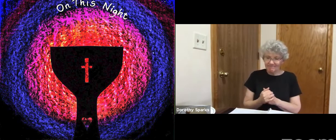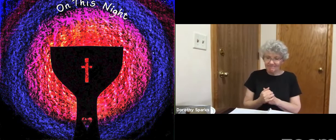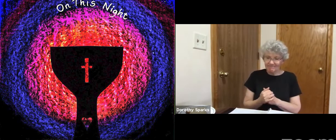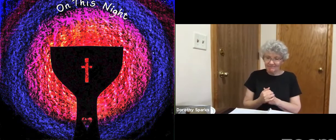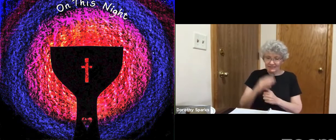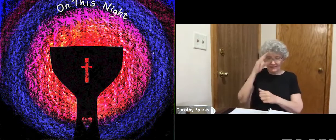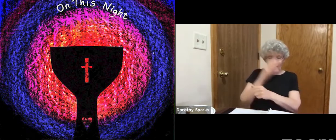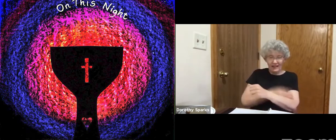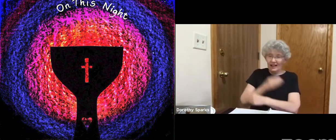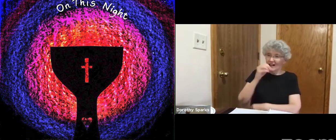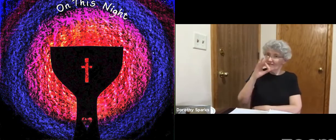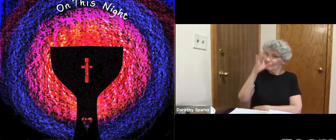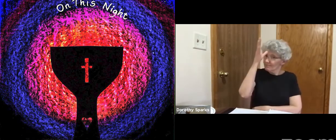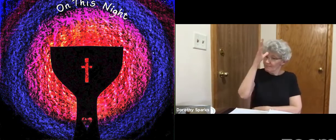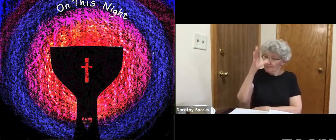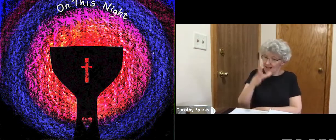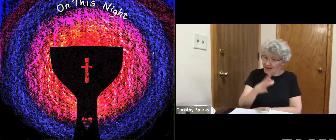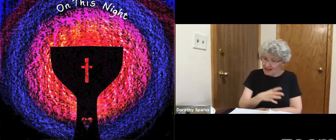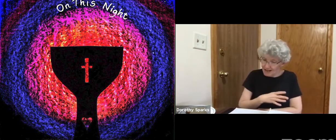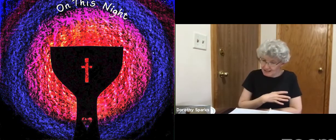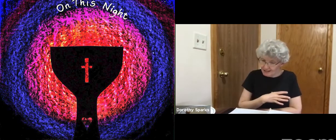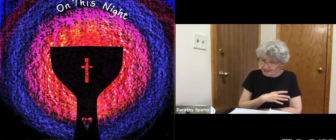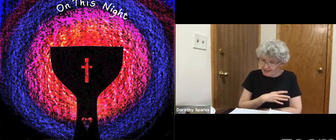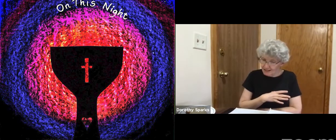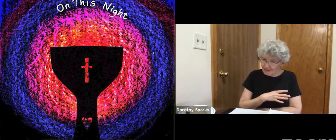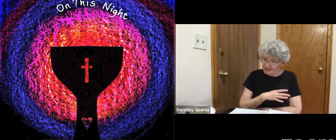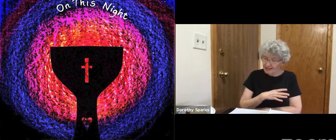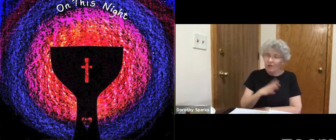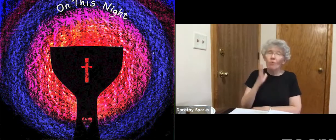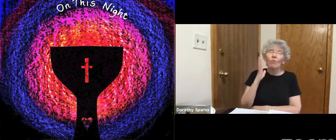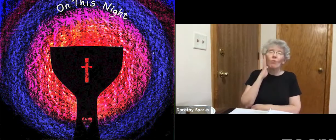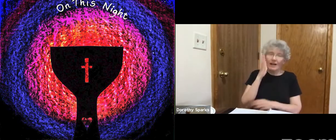The son of man will die.